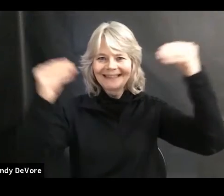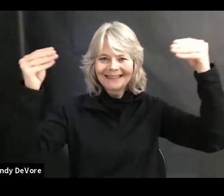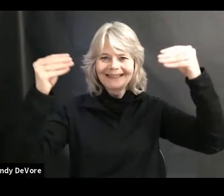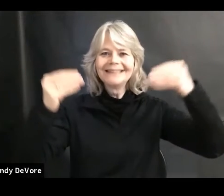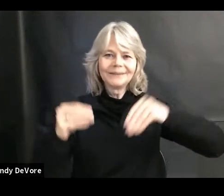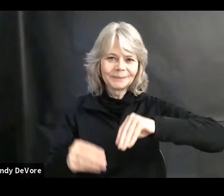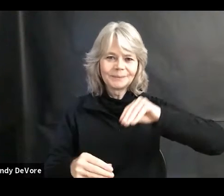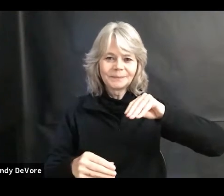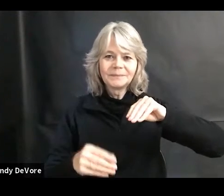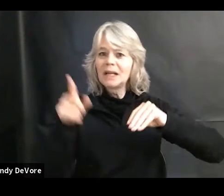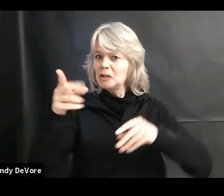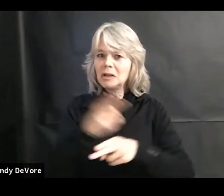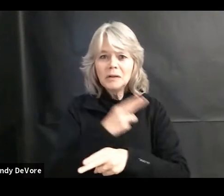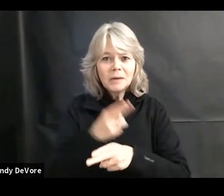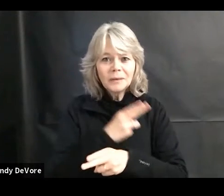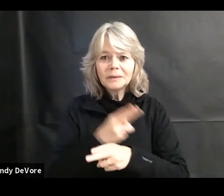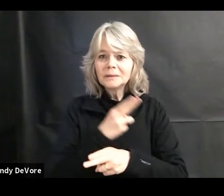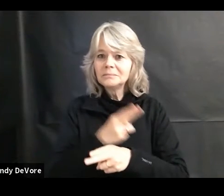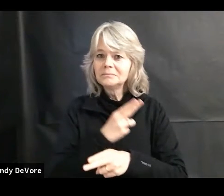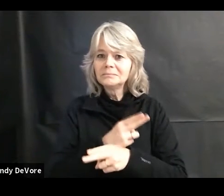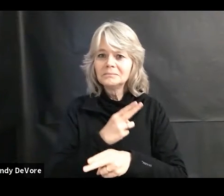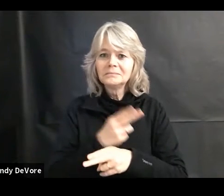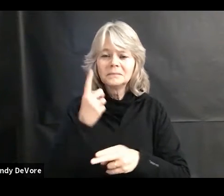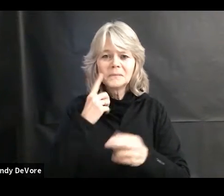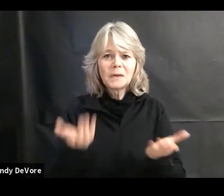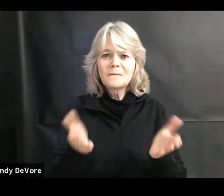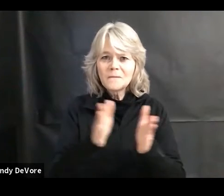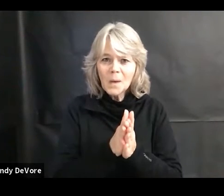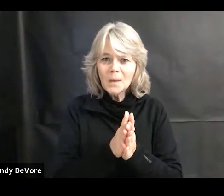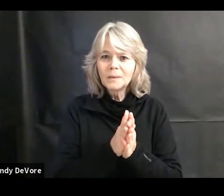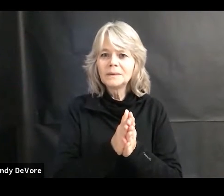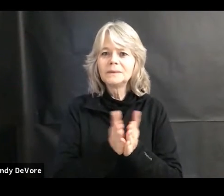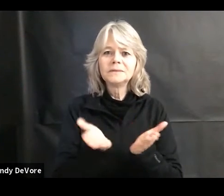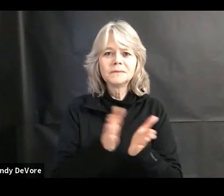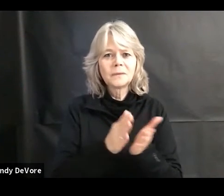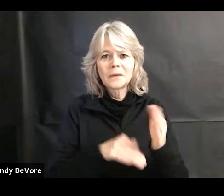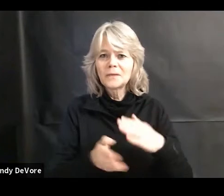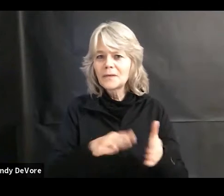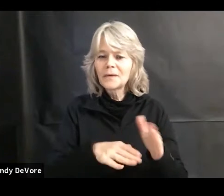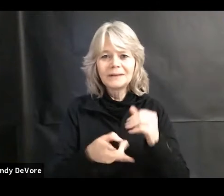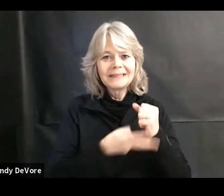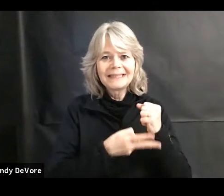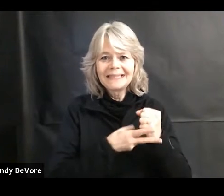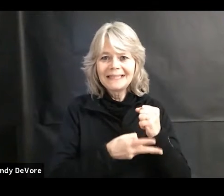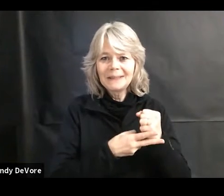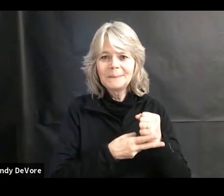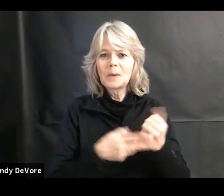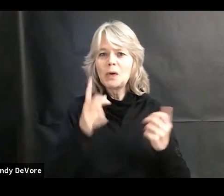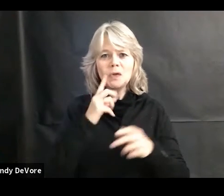And you can use this. You can fold it in a special way. Or you want. I just